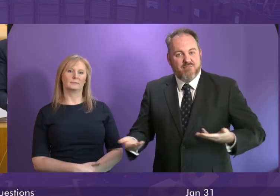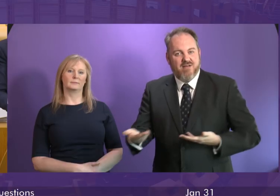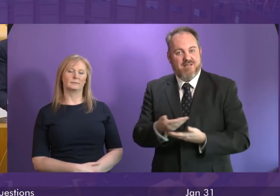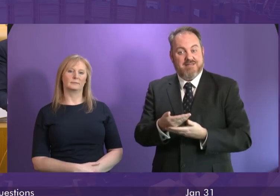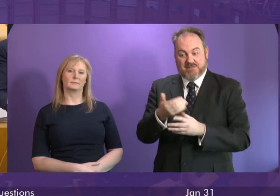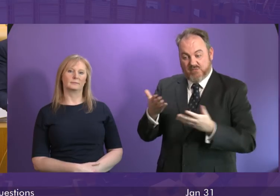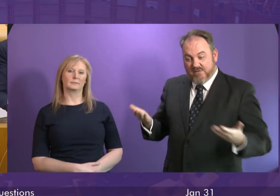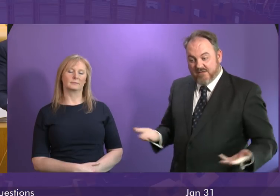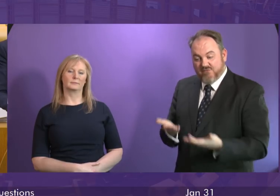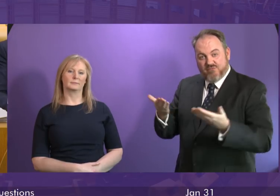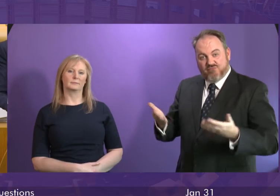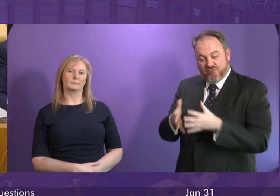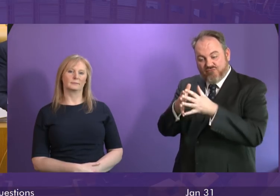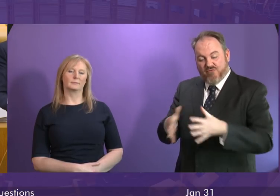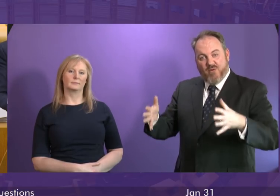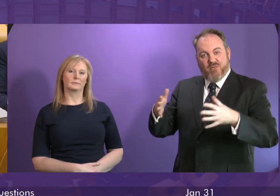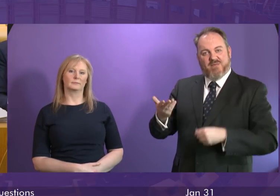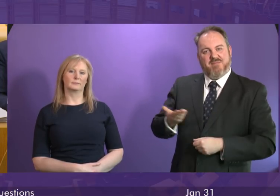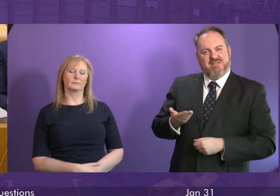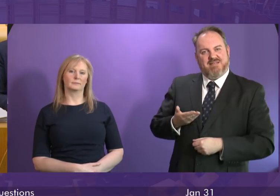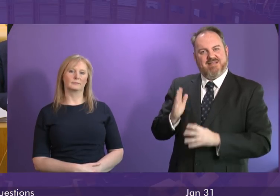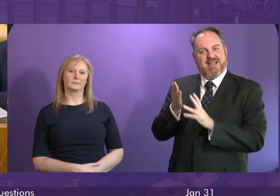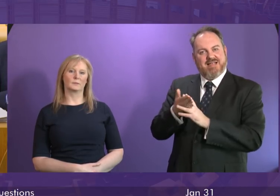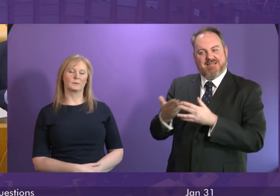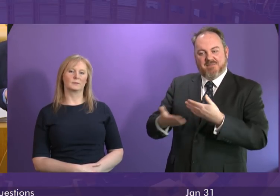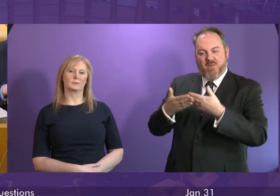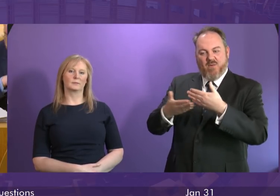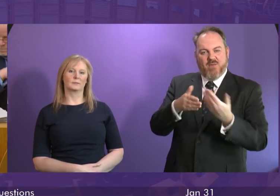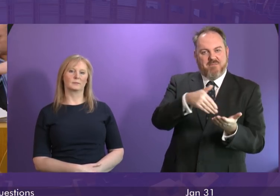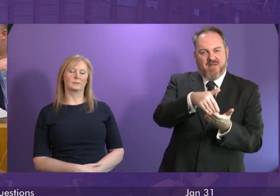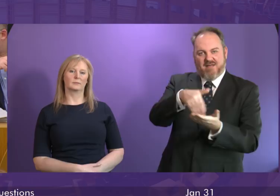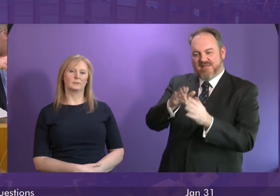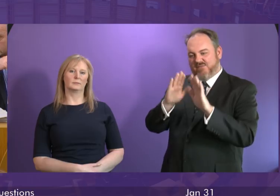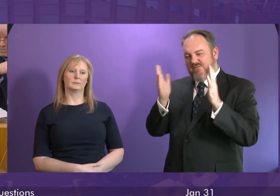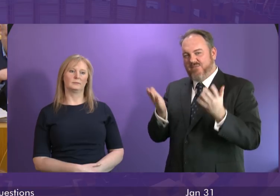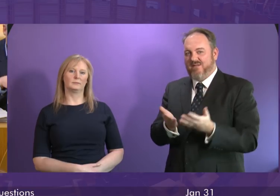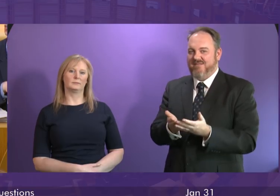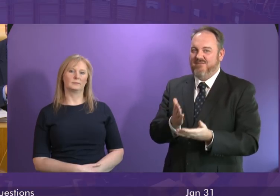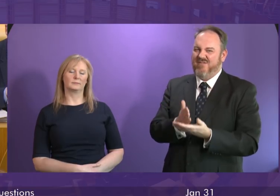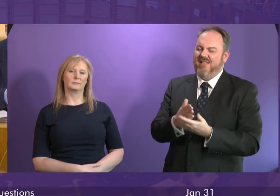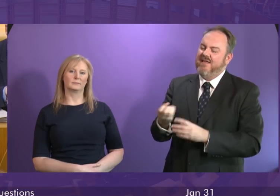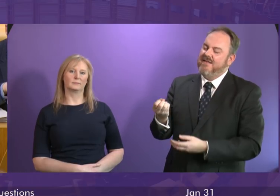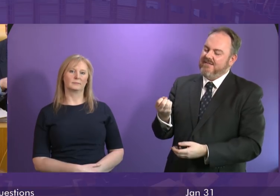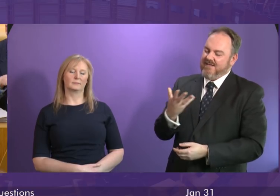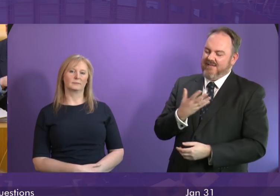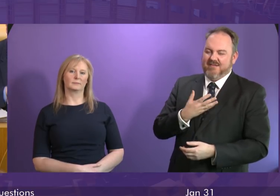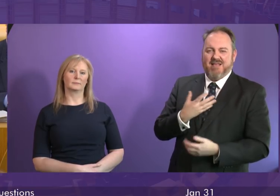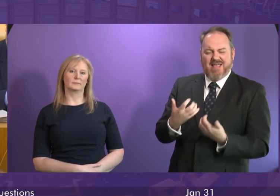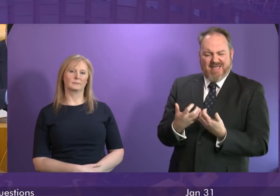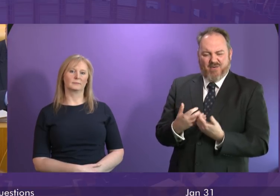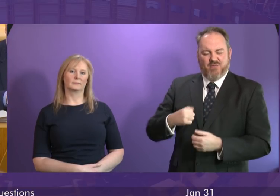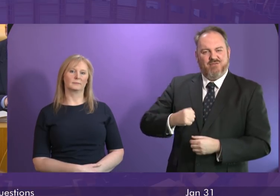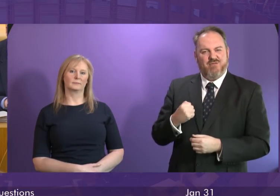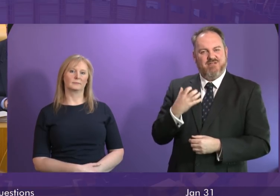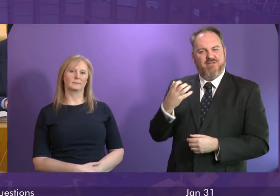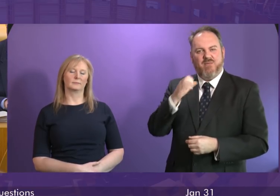this business and to help them access new markets can the first minister tell us anything that the Scottish government intends to